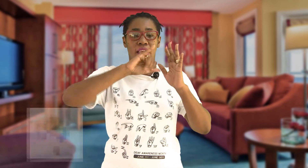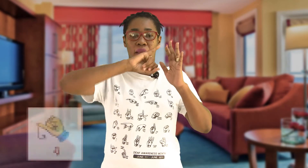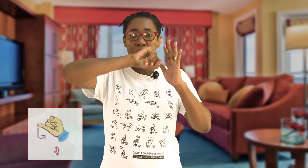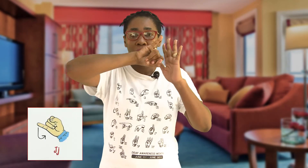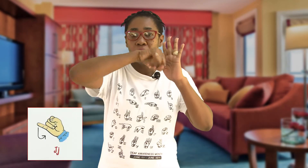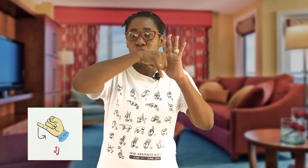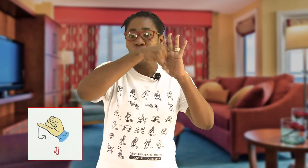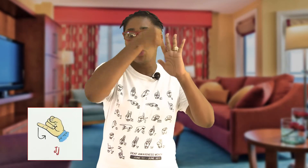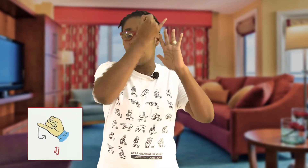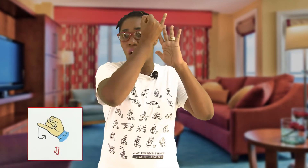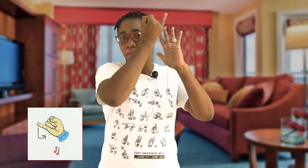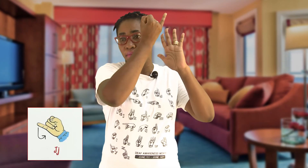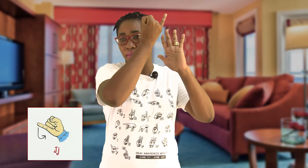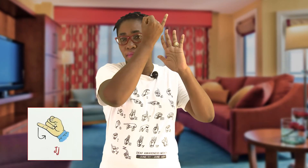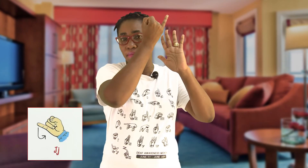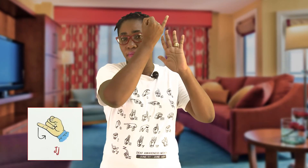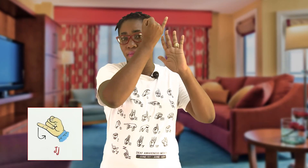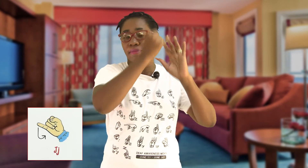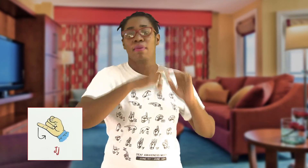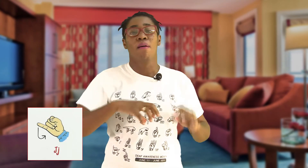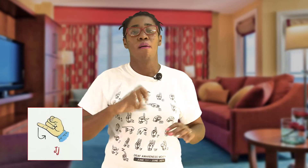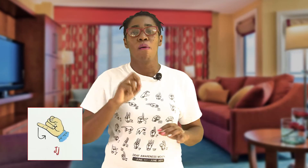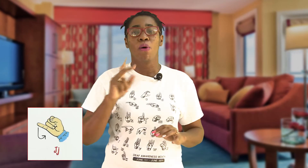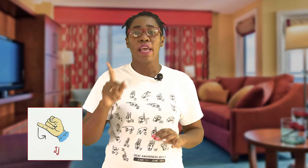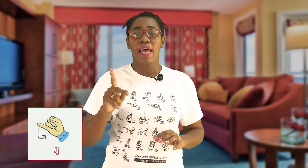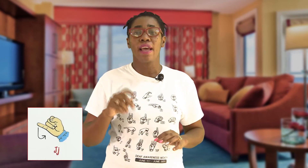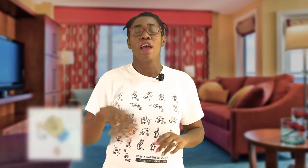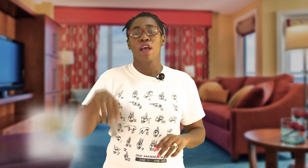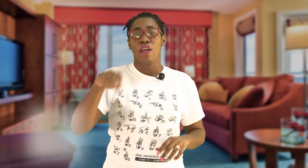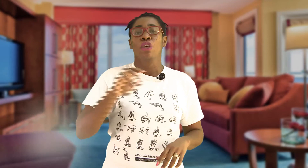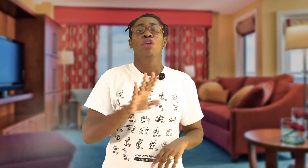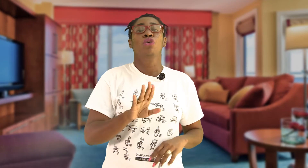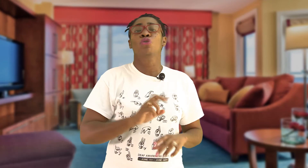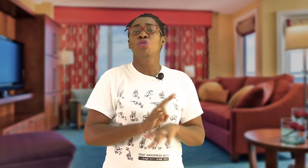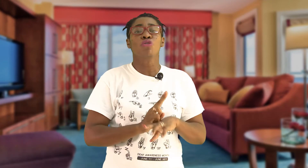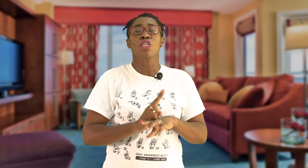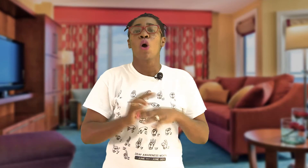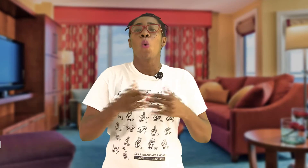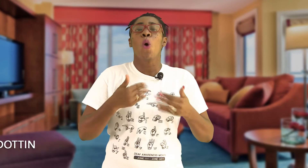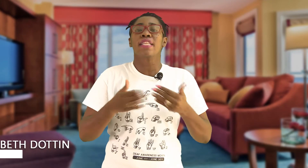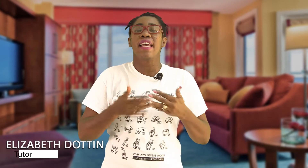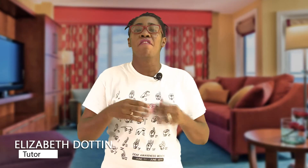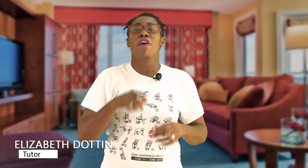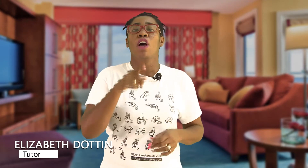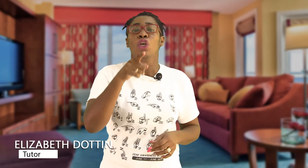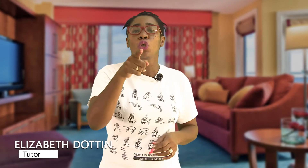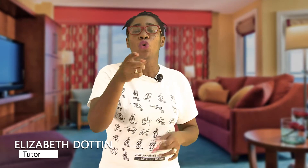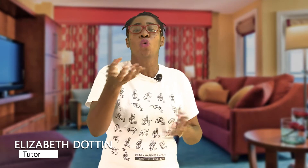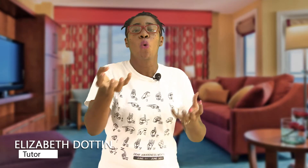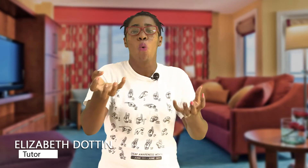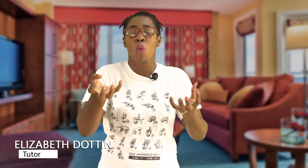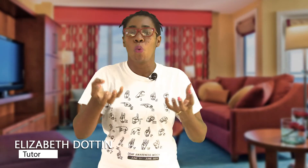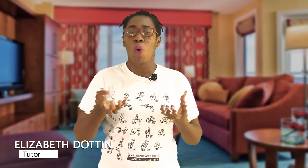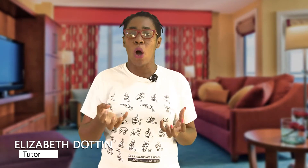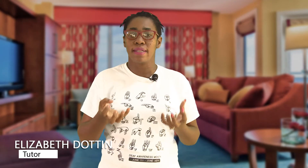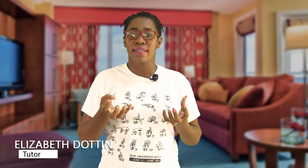say John okay use whatever you want